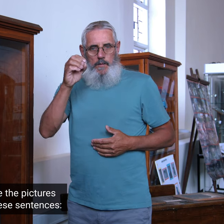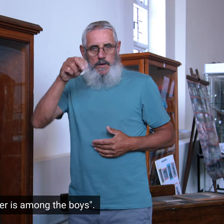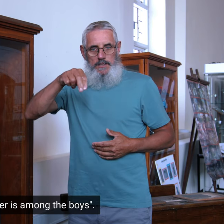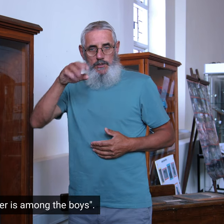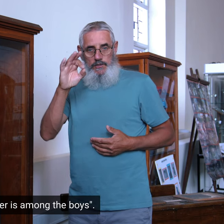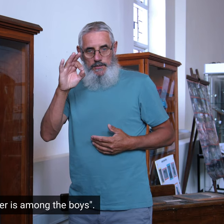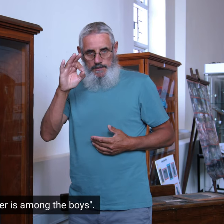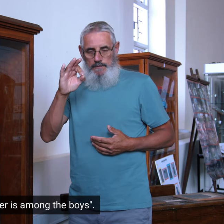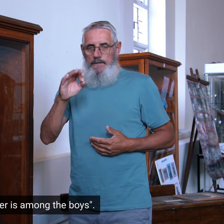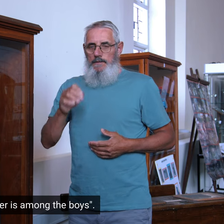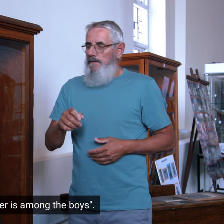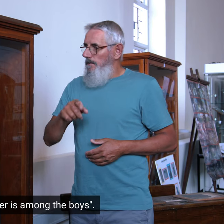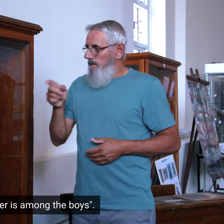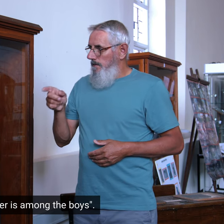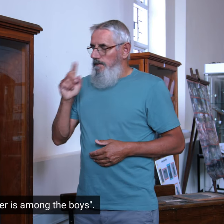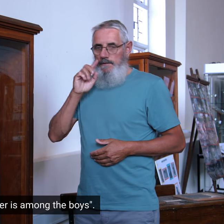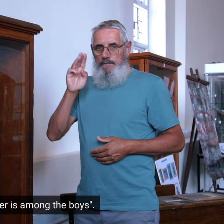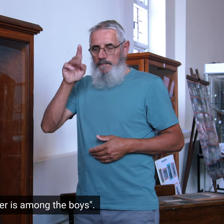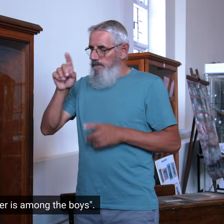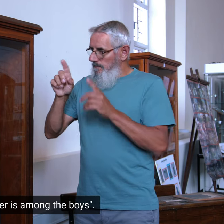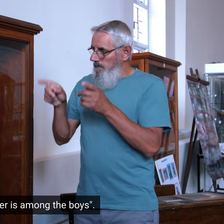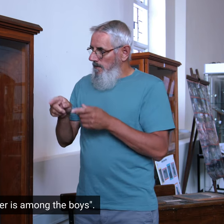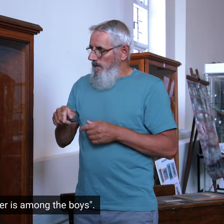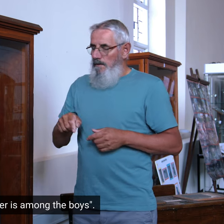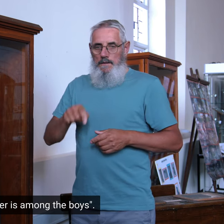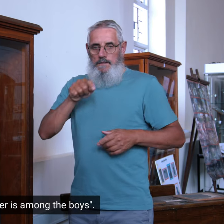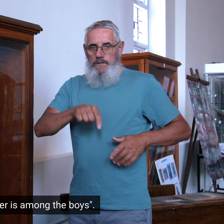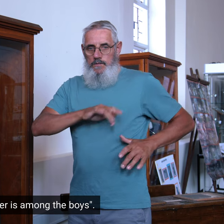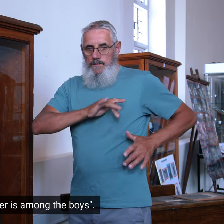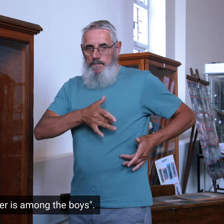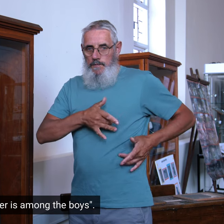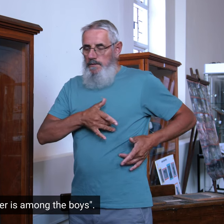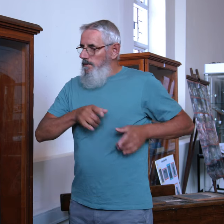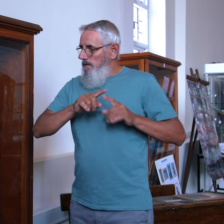And you can see the pictures depicting these sentences. The Christian brother is among the boys.